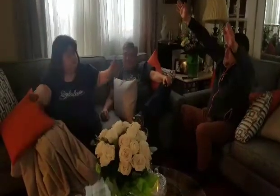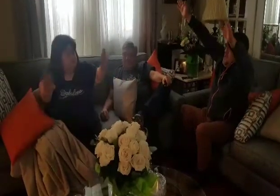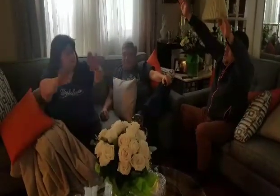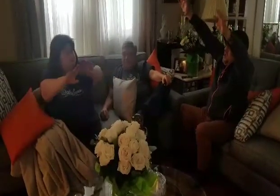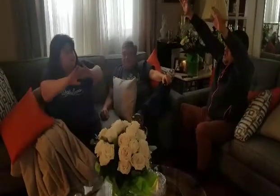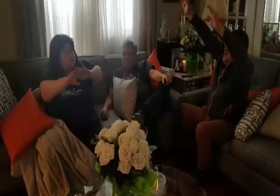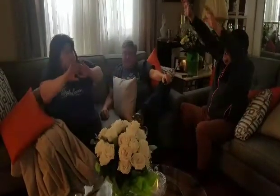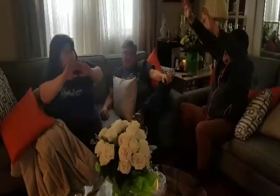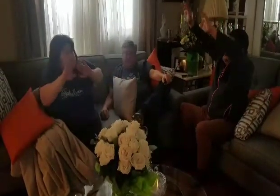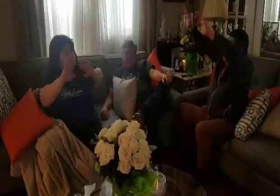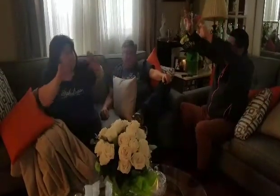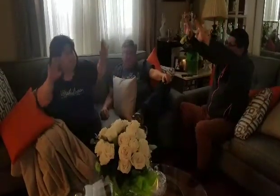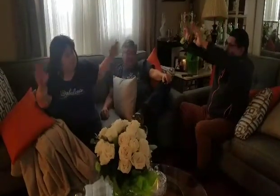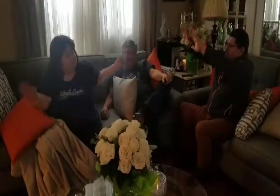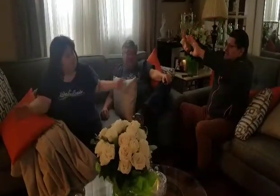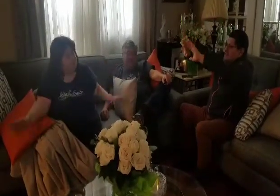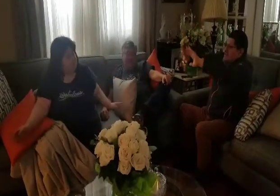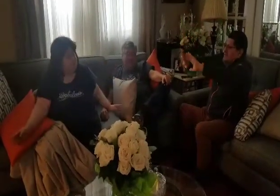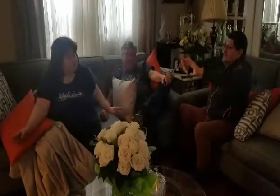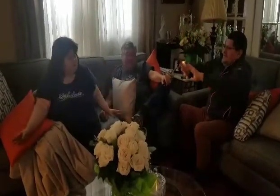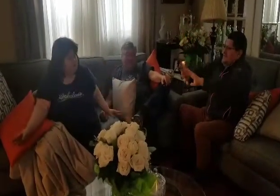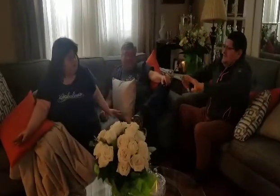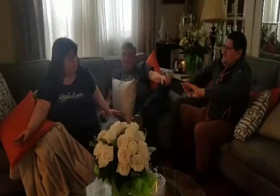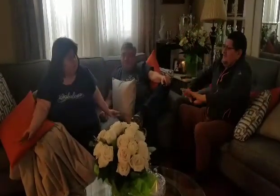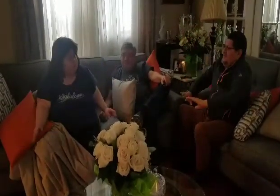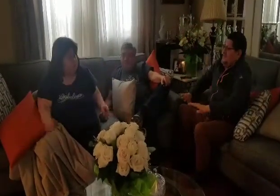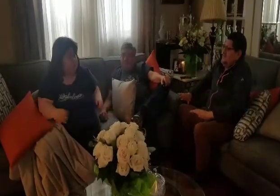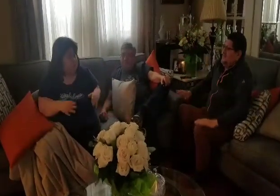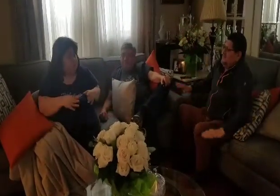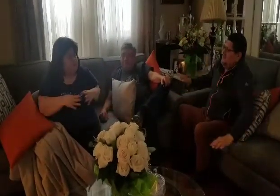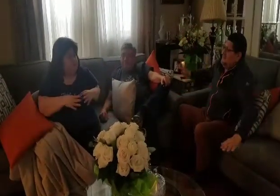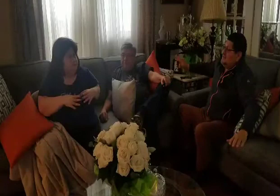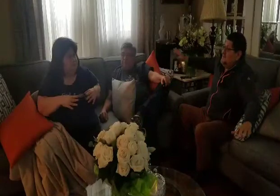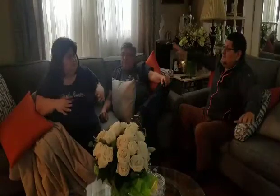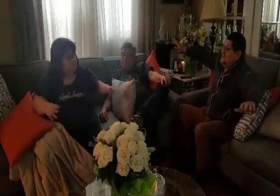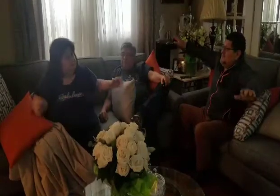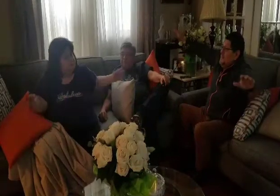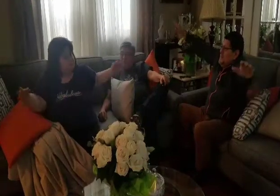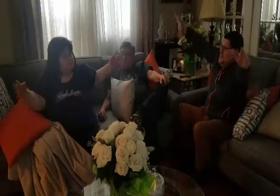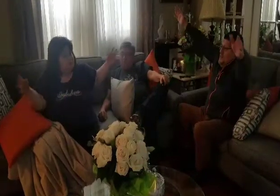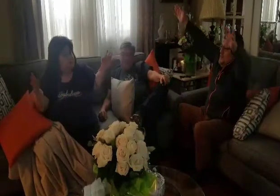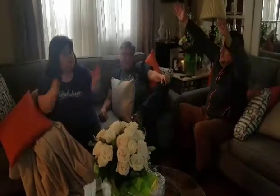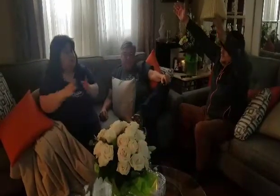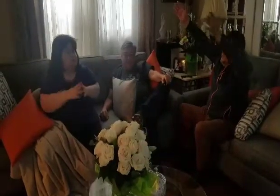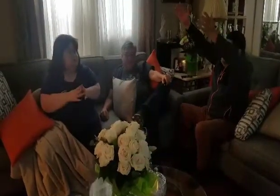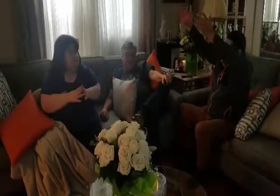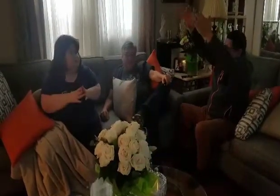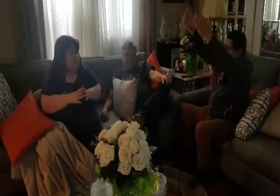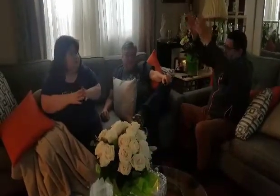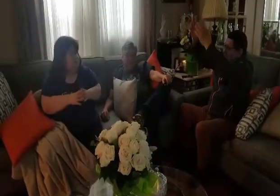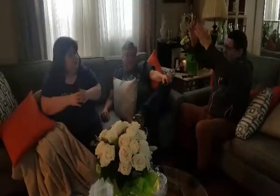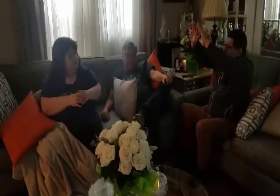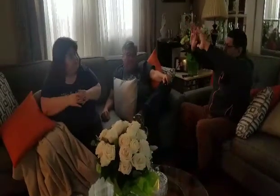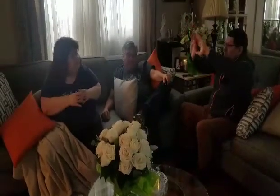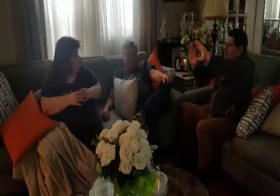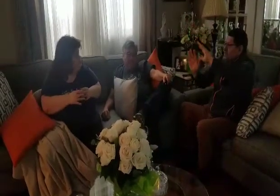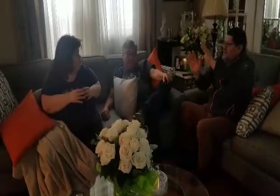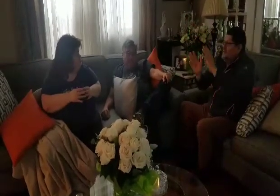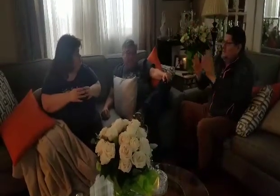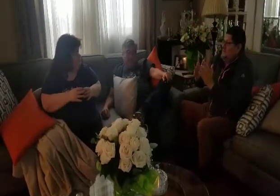high And the dream that you did too